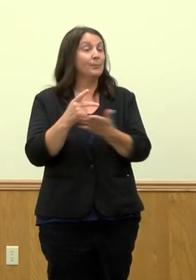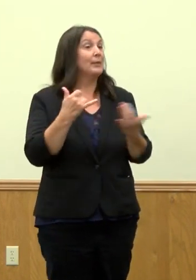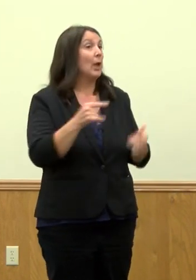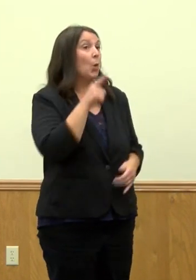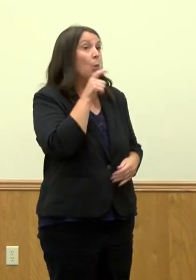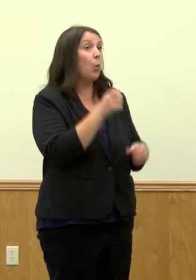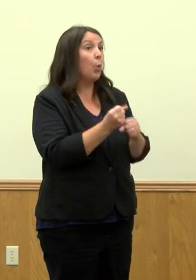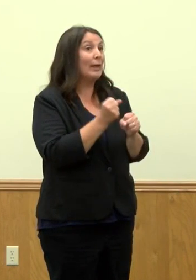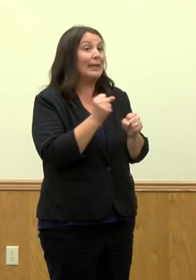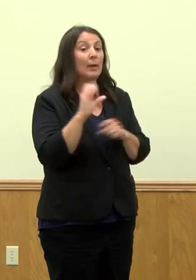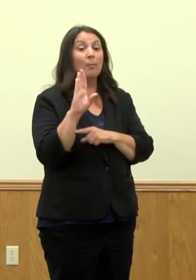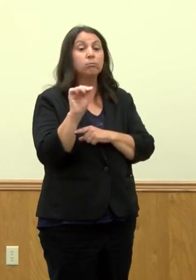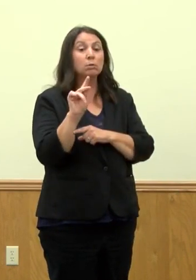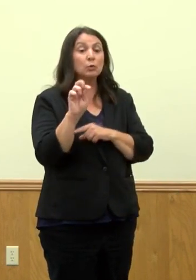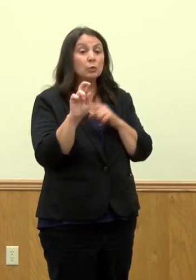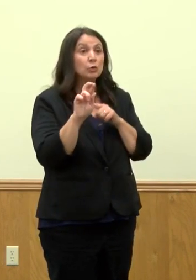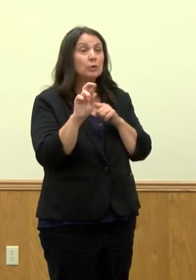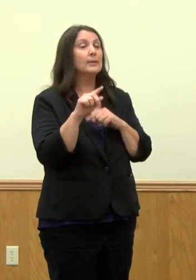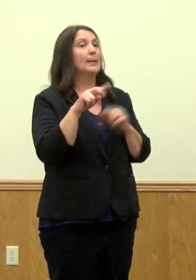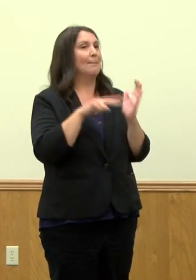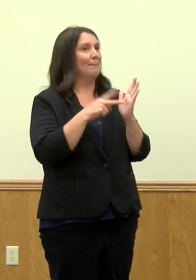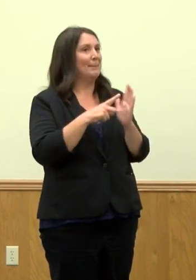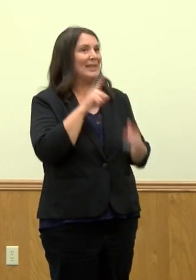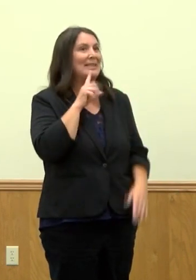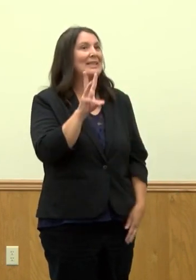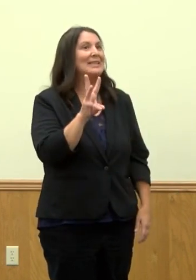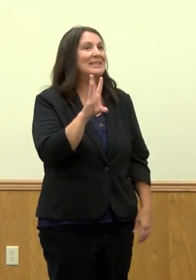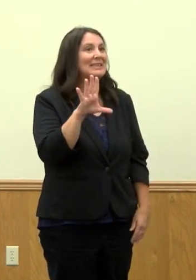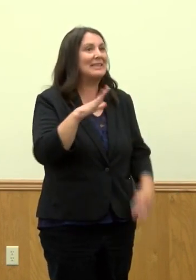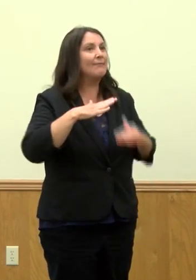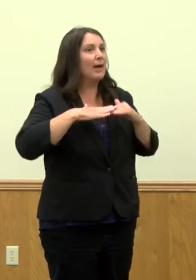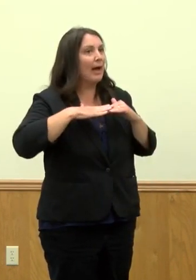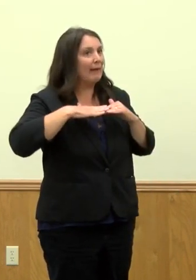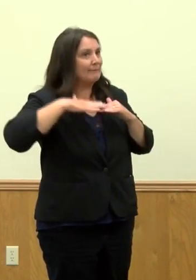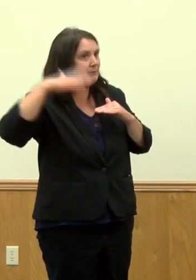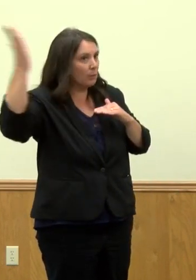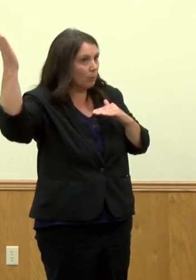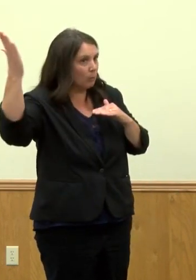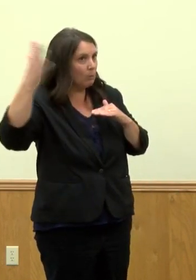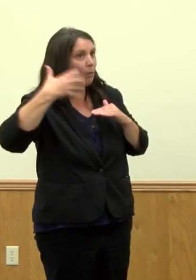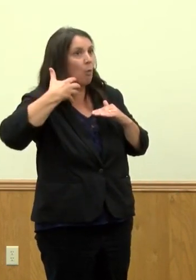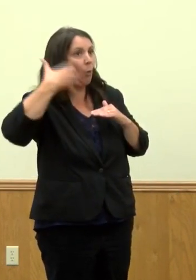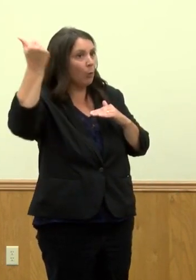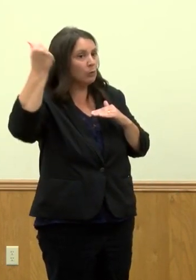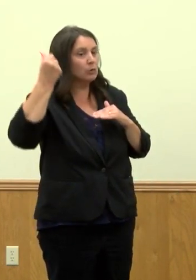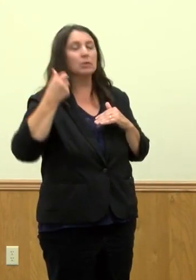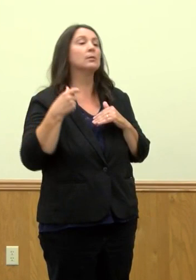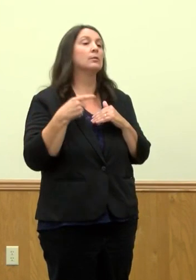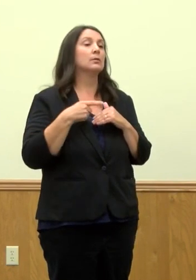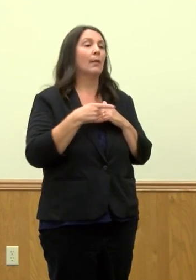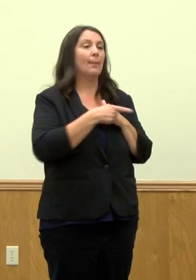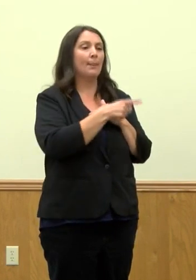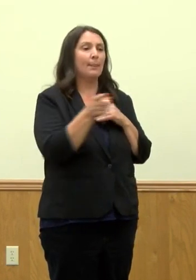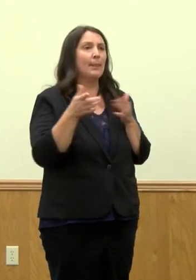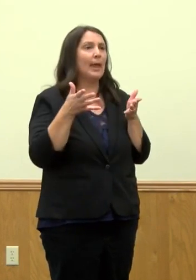anyone, number one, 65 years and older who've already received their